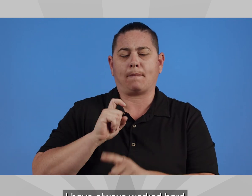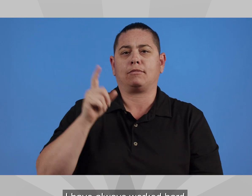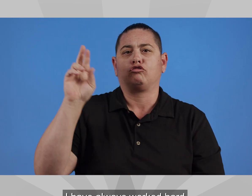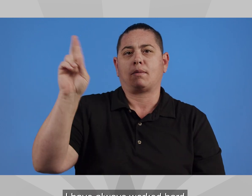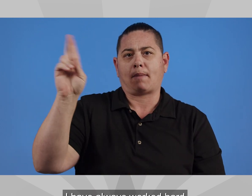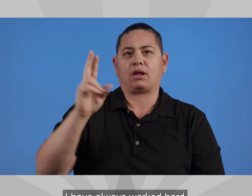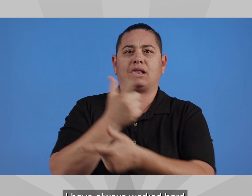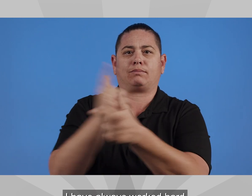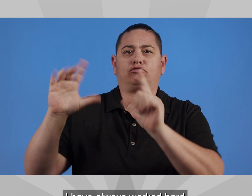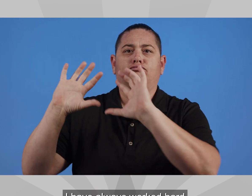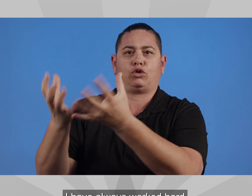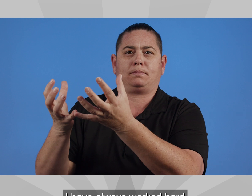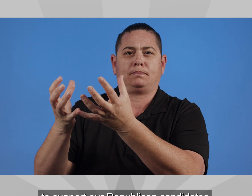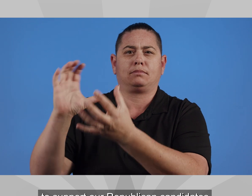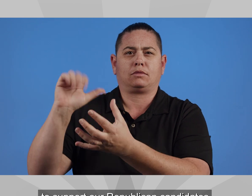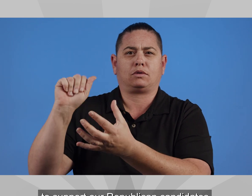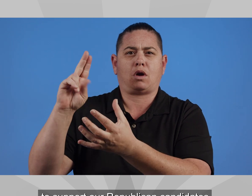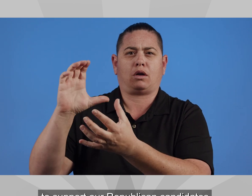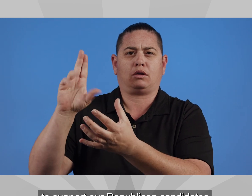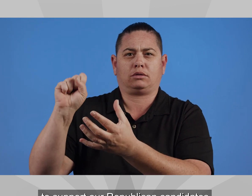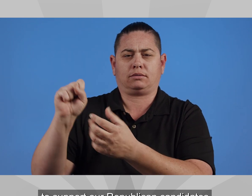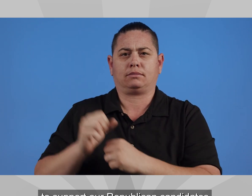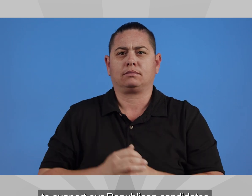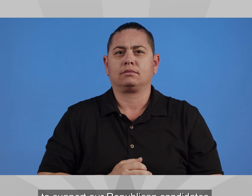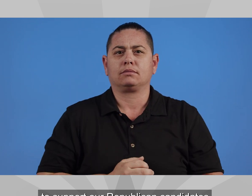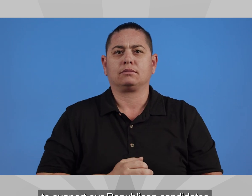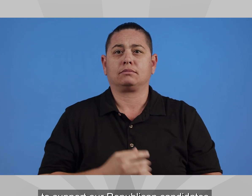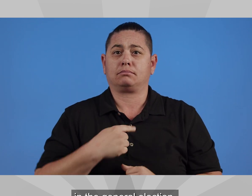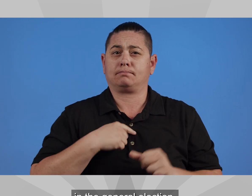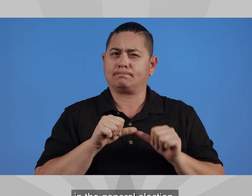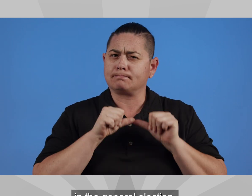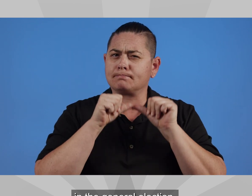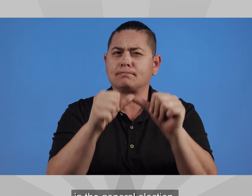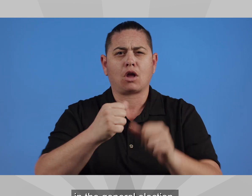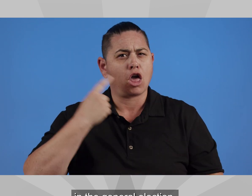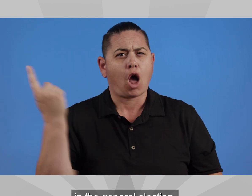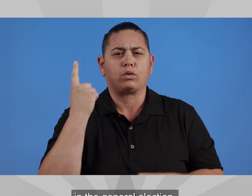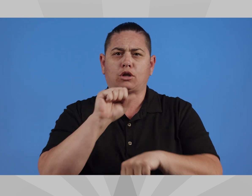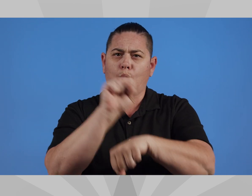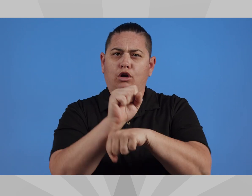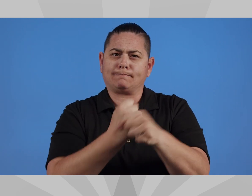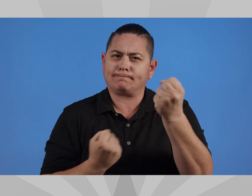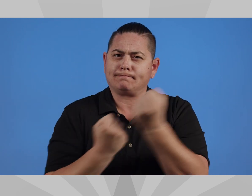I have always worked hard to support our Republican candidates in the general election.